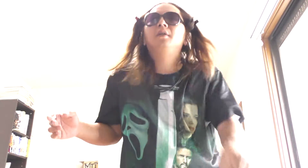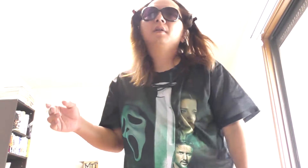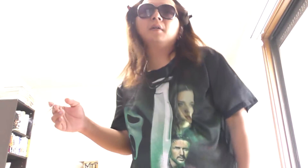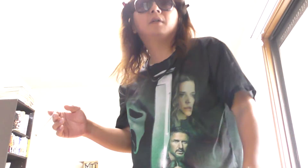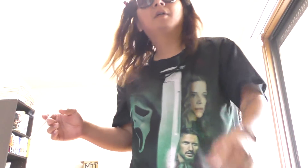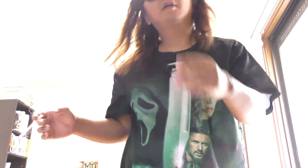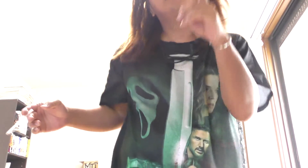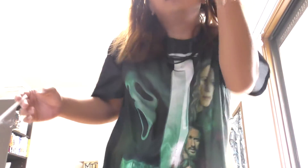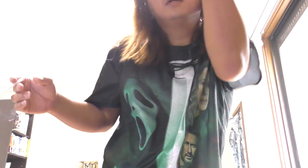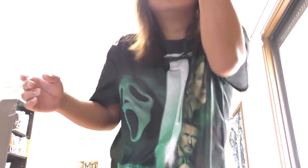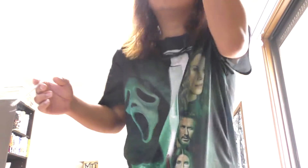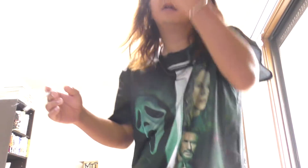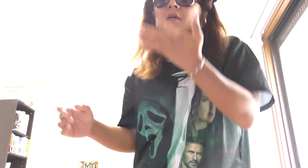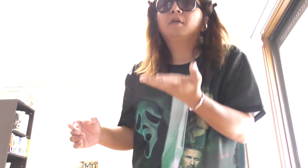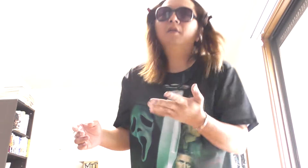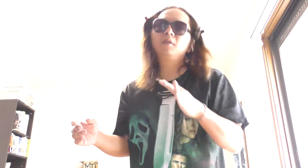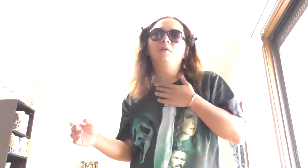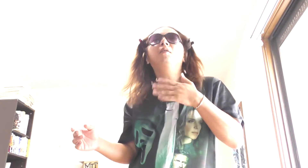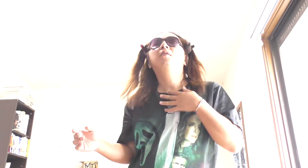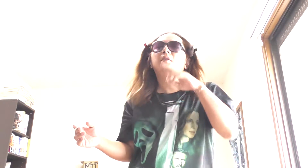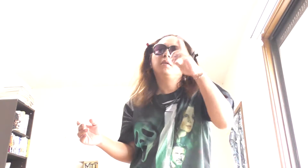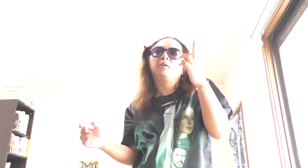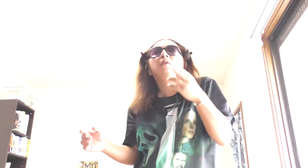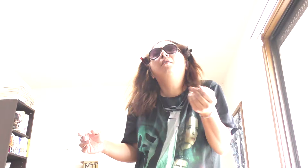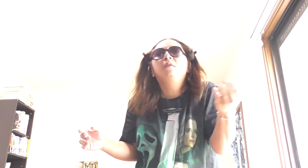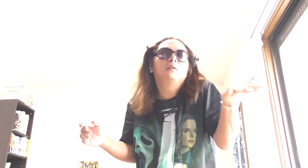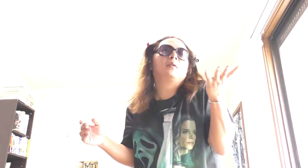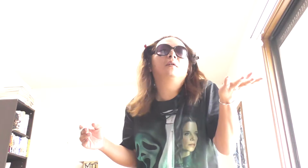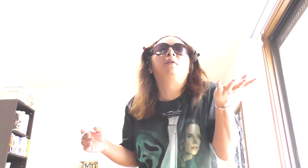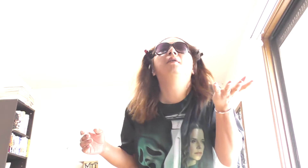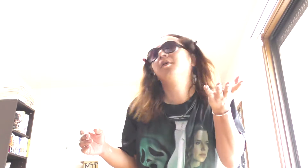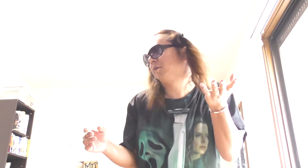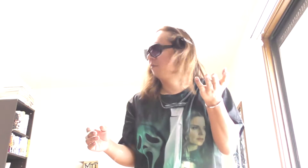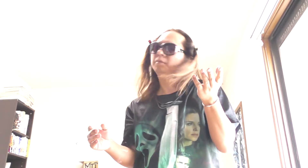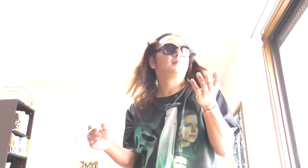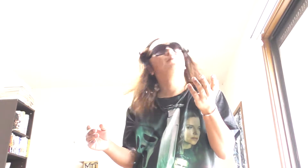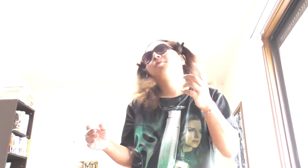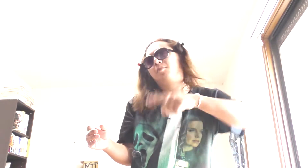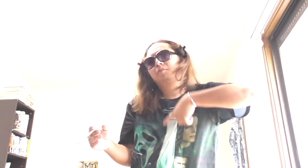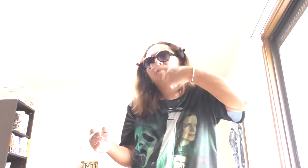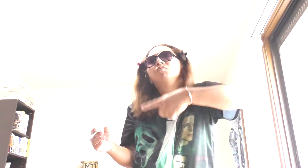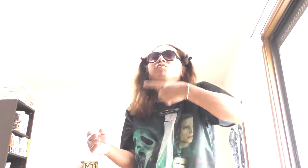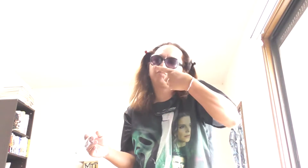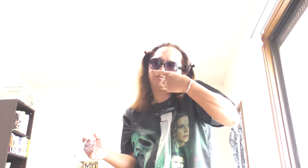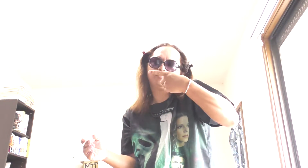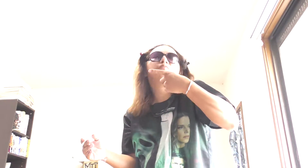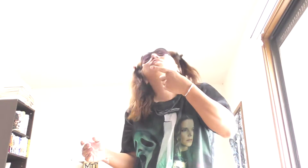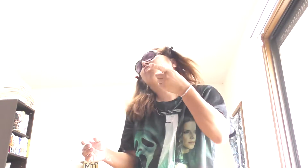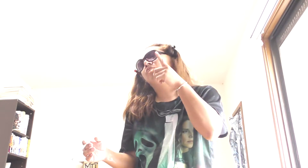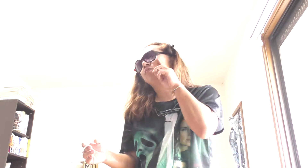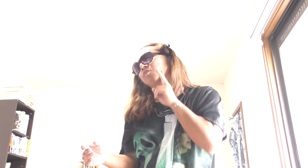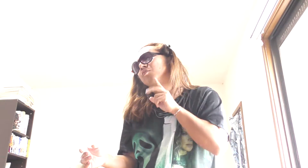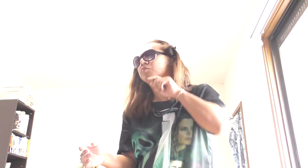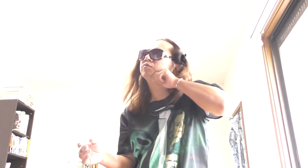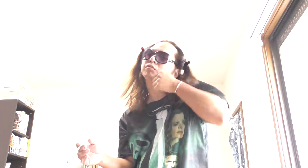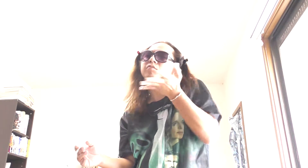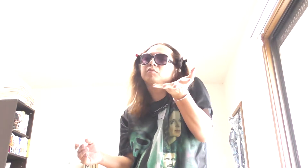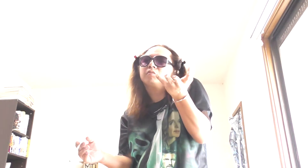eye. Tell me baby, do you recognize me? Well, it's been a year, it doesn't surprise